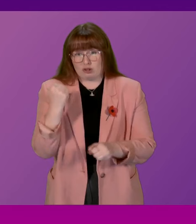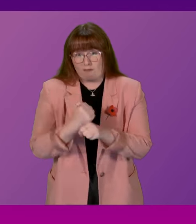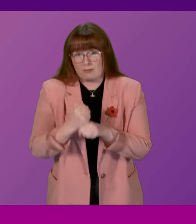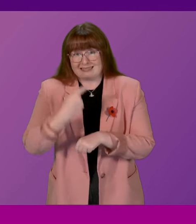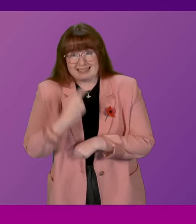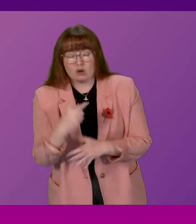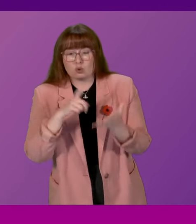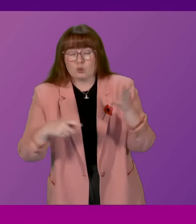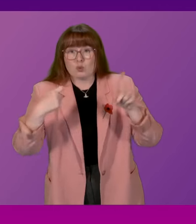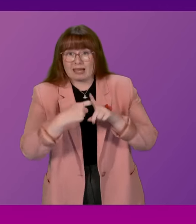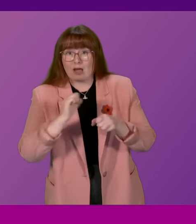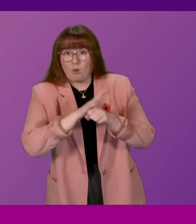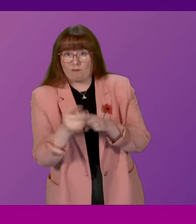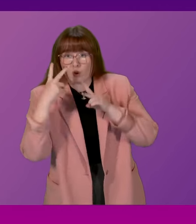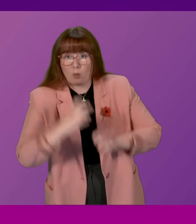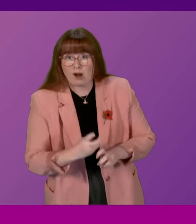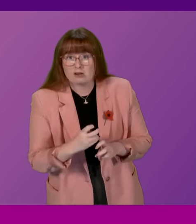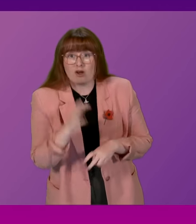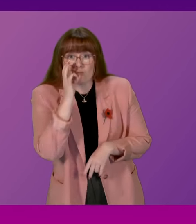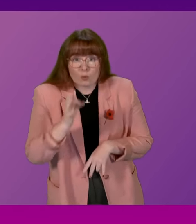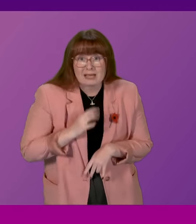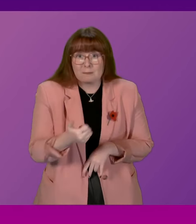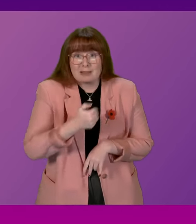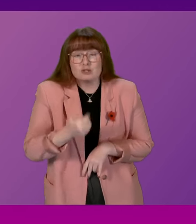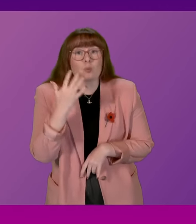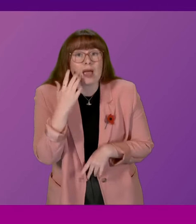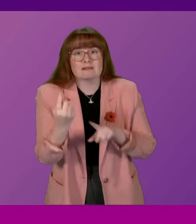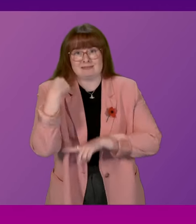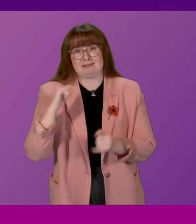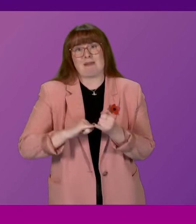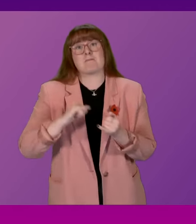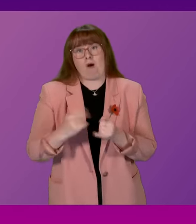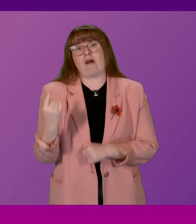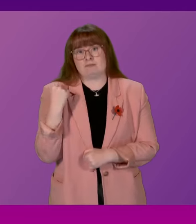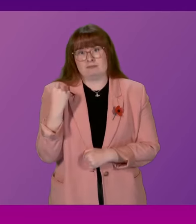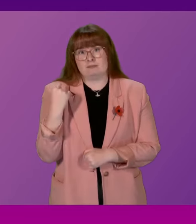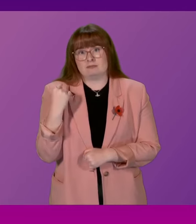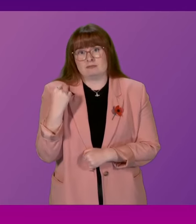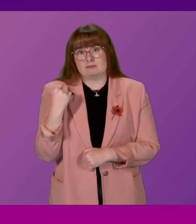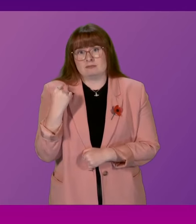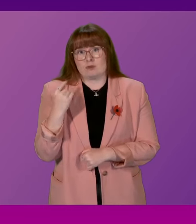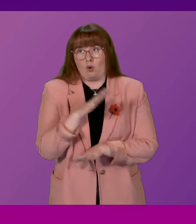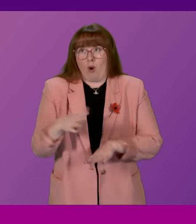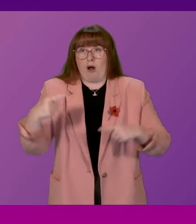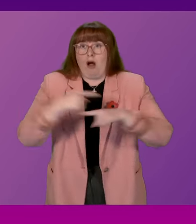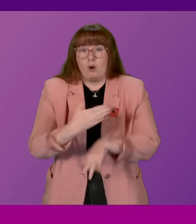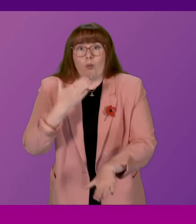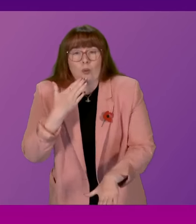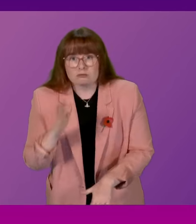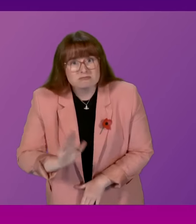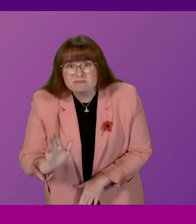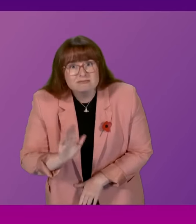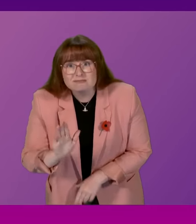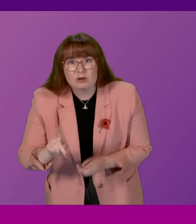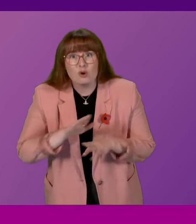UK COVID inquiry only requested the messages in September. It wasn't a slip of the tongue, it wasn't